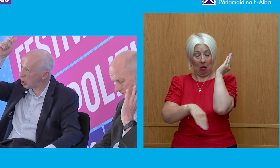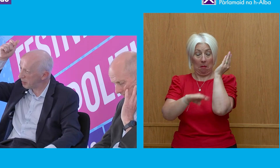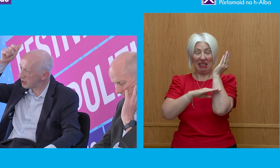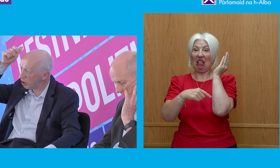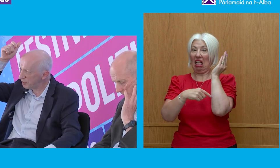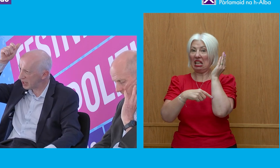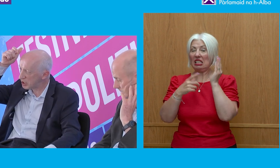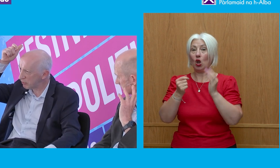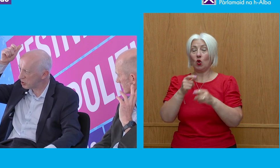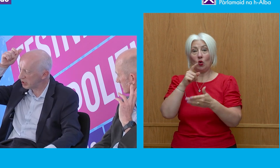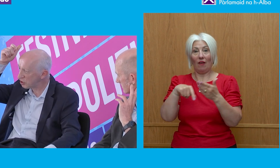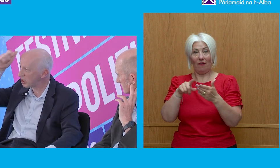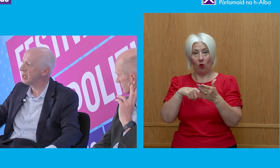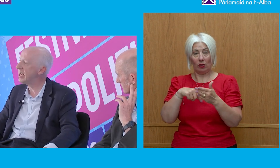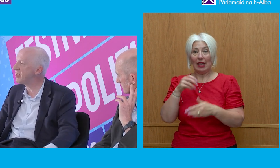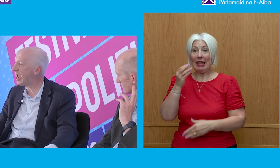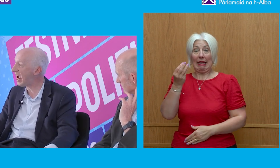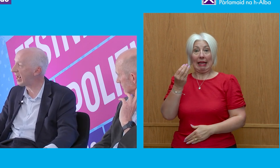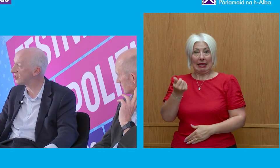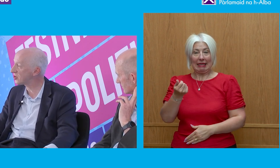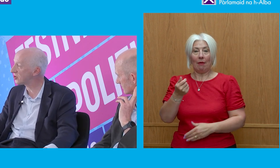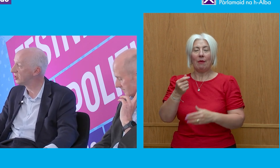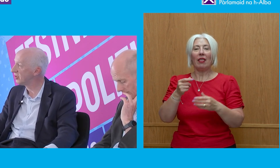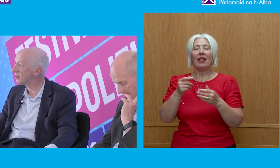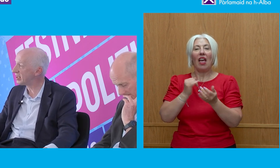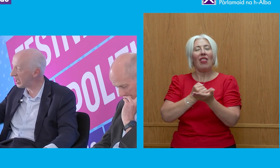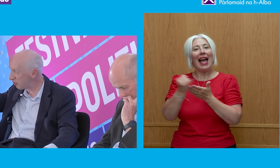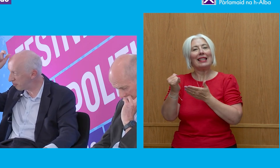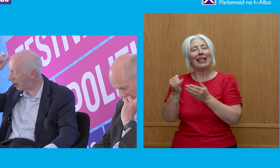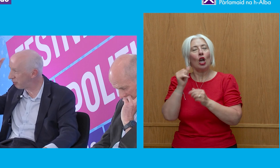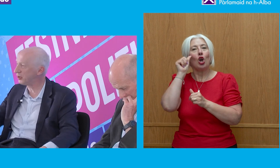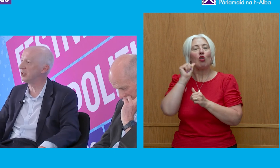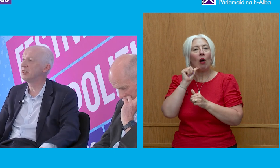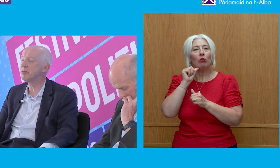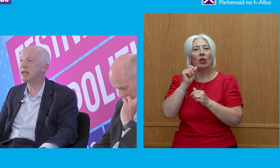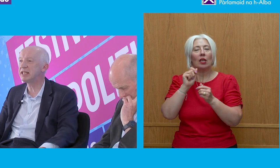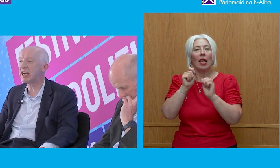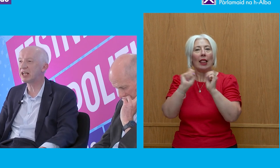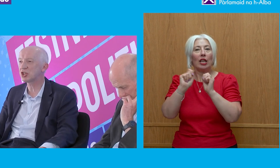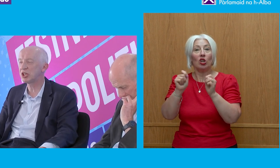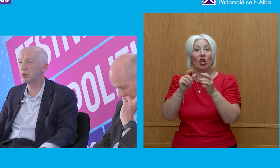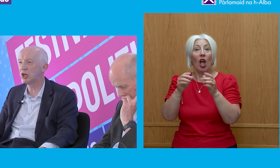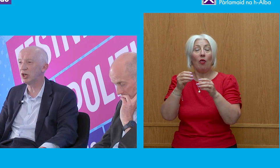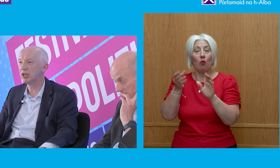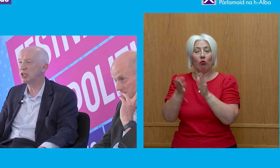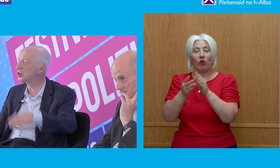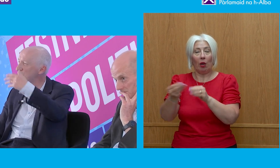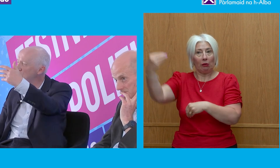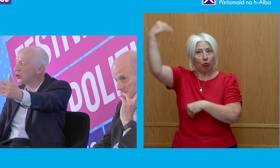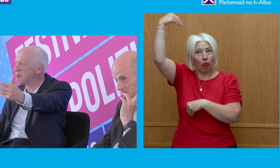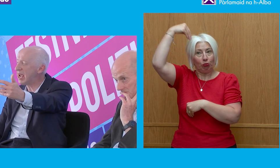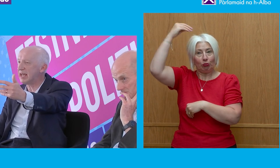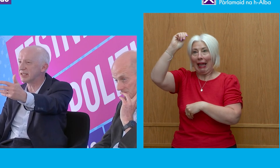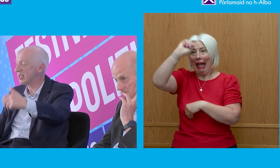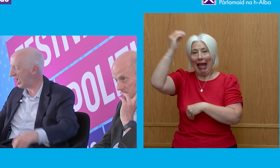wore copies of the anti-corruption literature in their hats. That's how powerful the media actually were. You